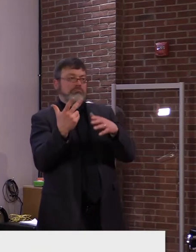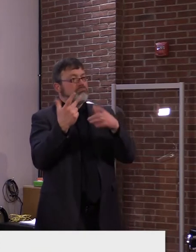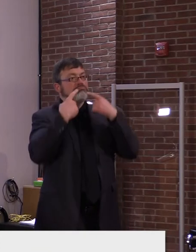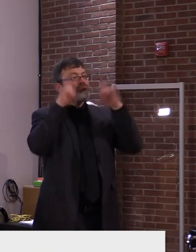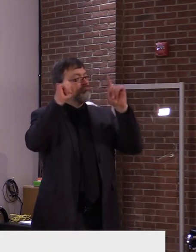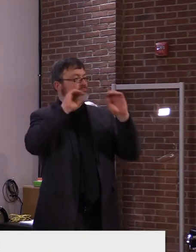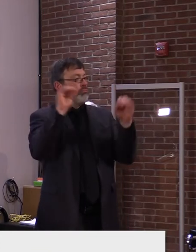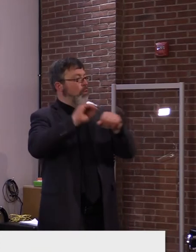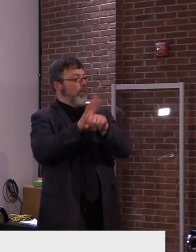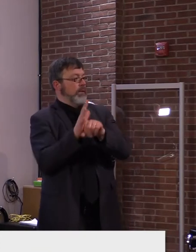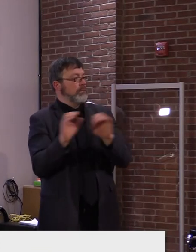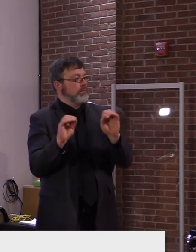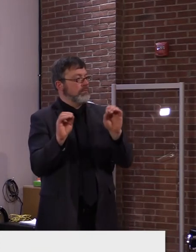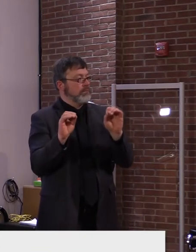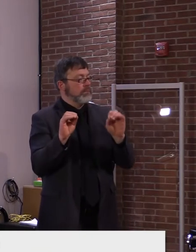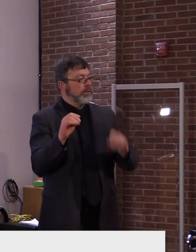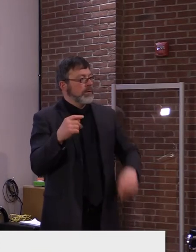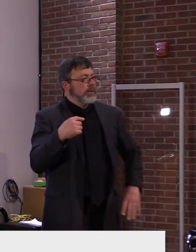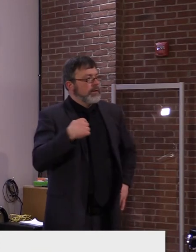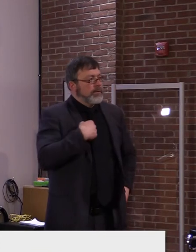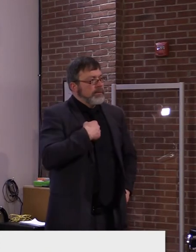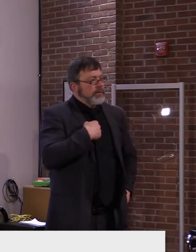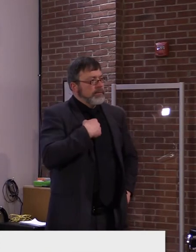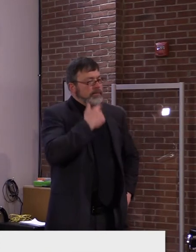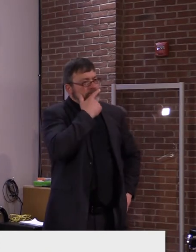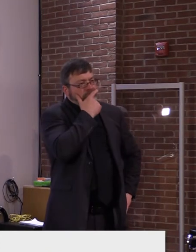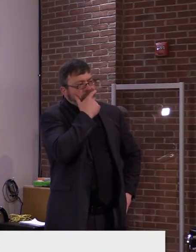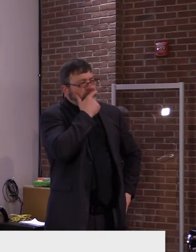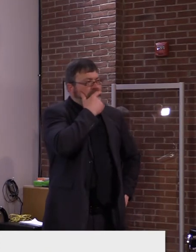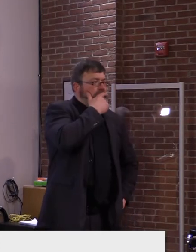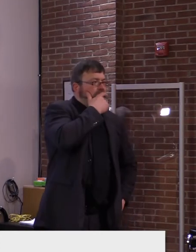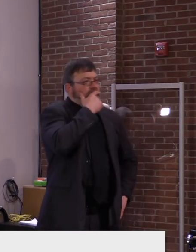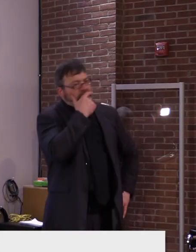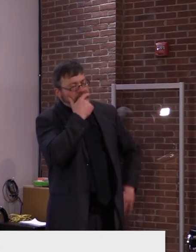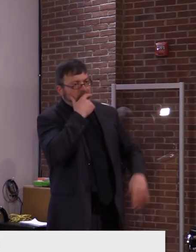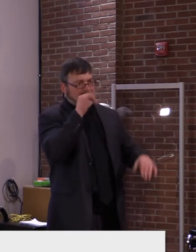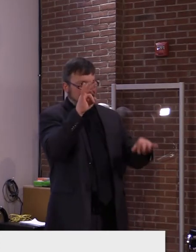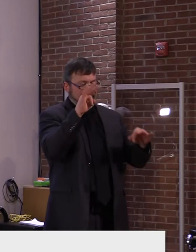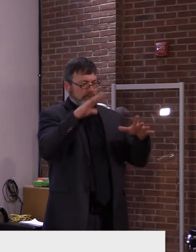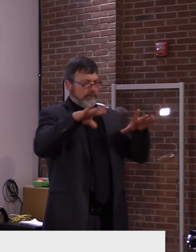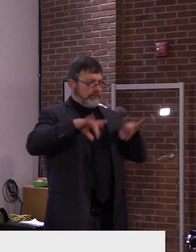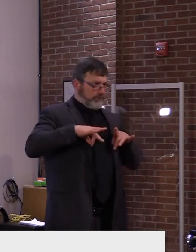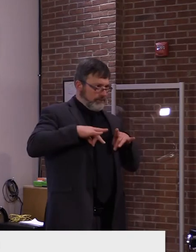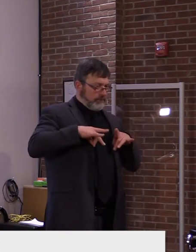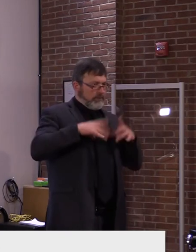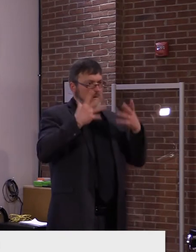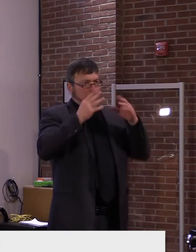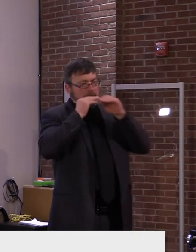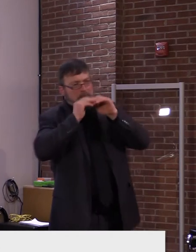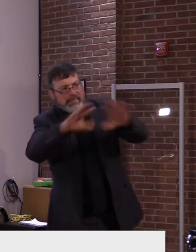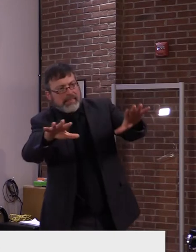vaccinated. The UK is now doing a study where they're actually, um,